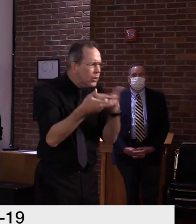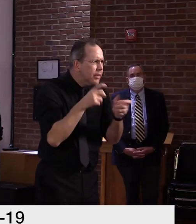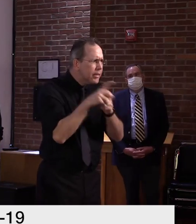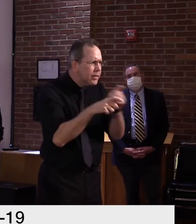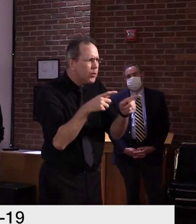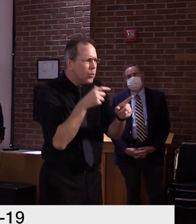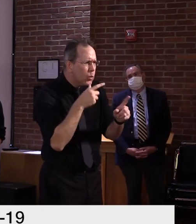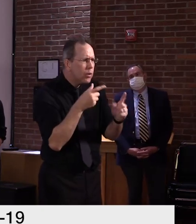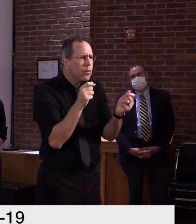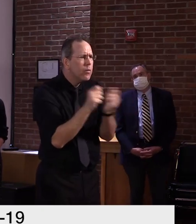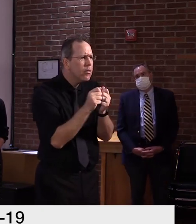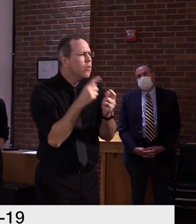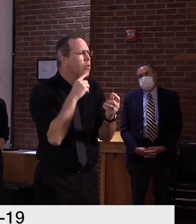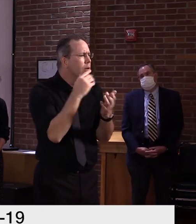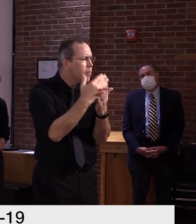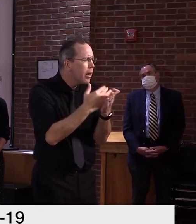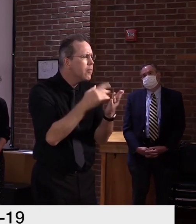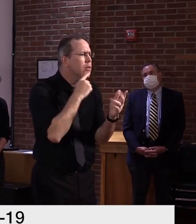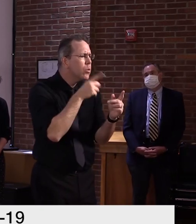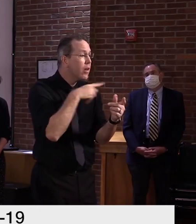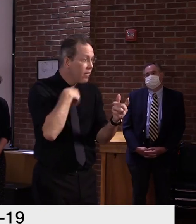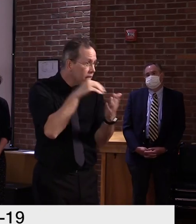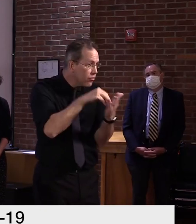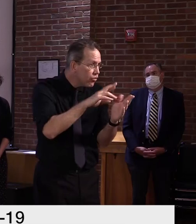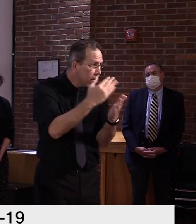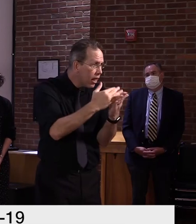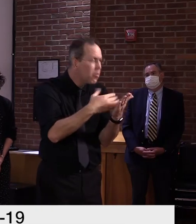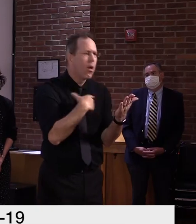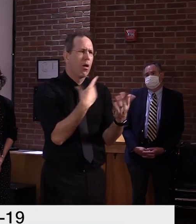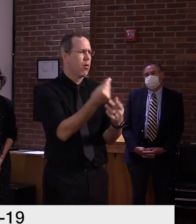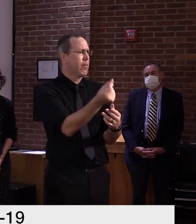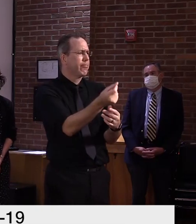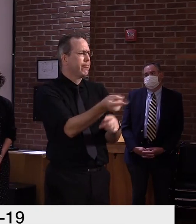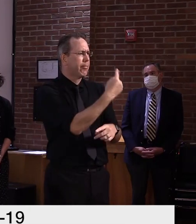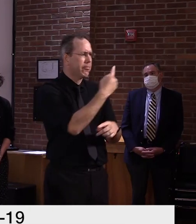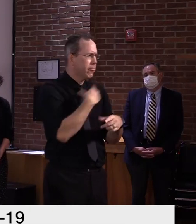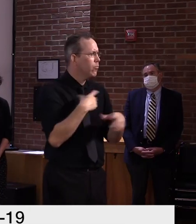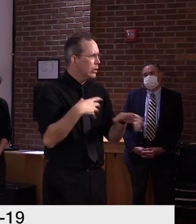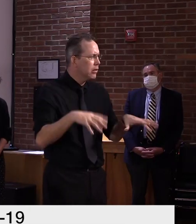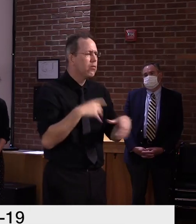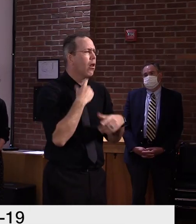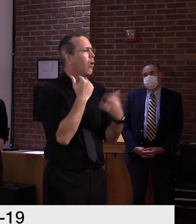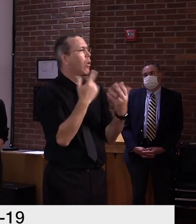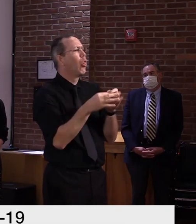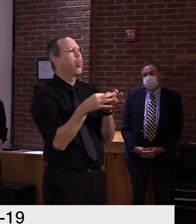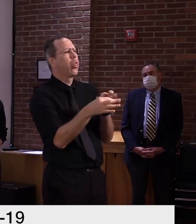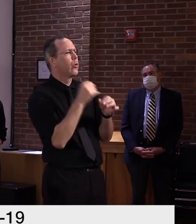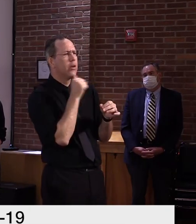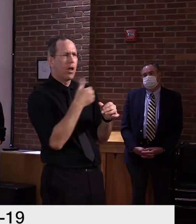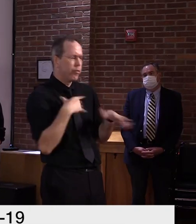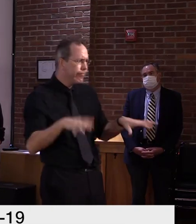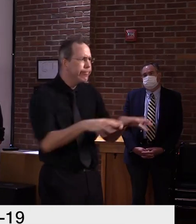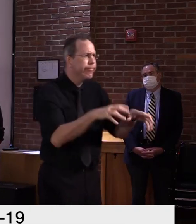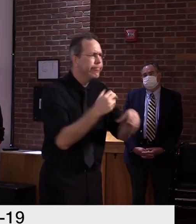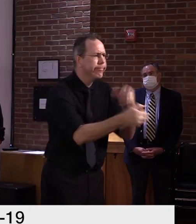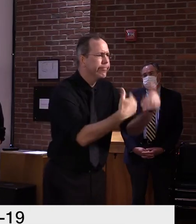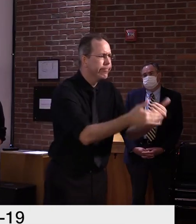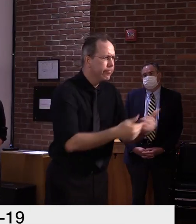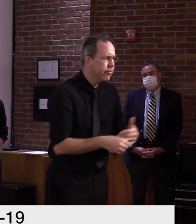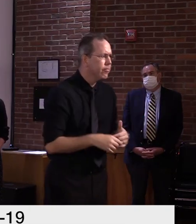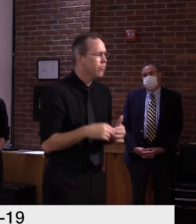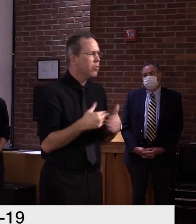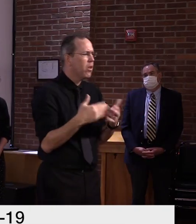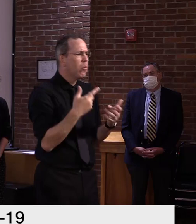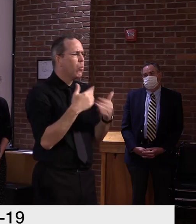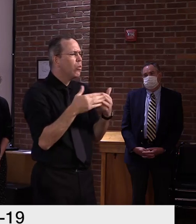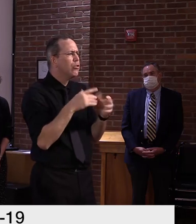necessary contact tracing. So that happens real time. Just as if they had a PCR test positive,